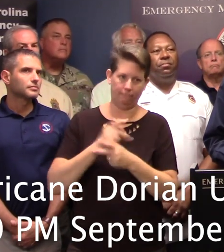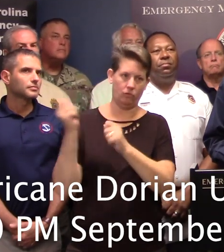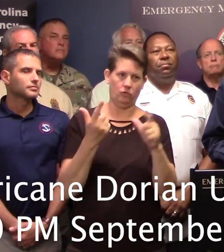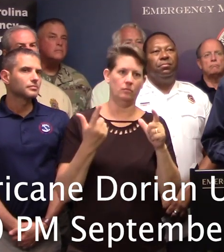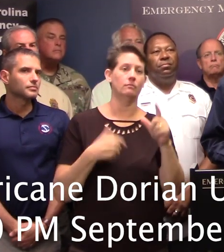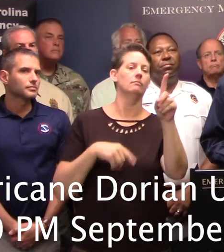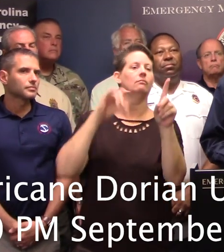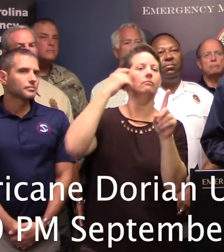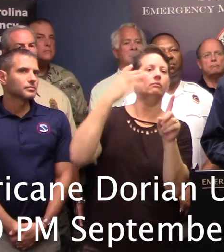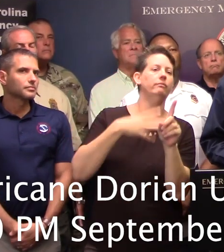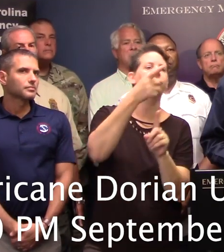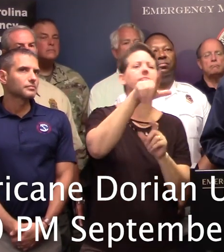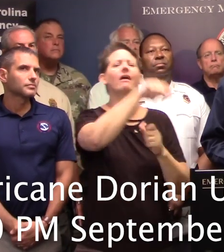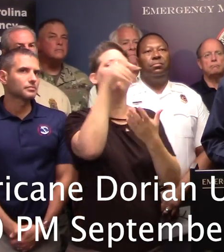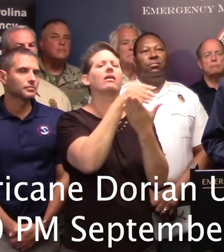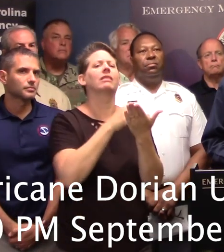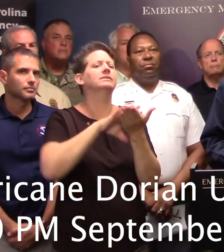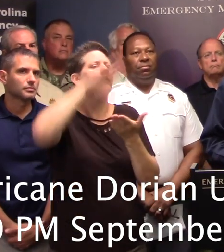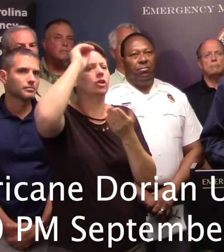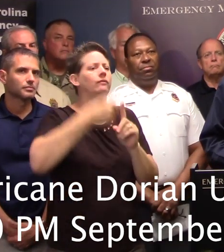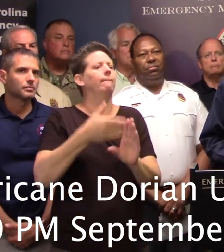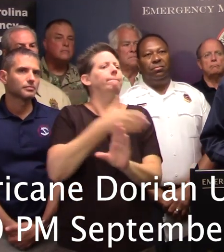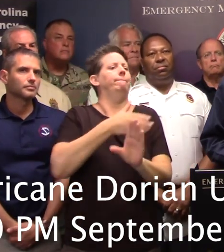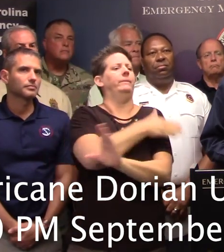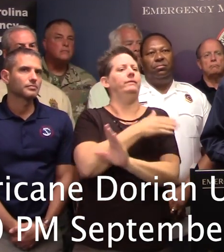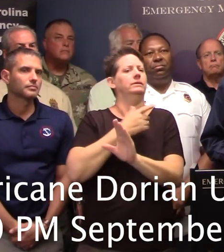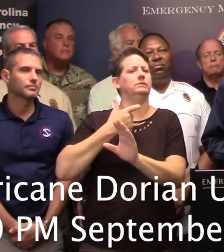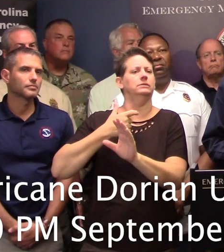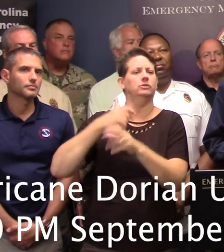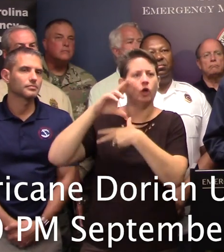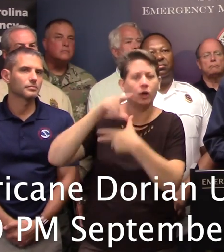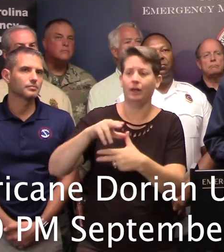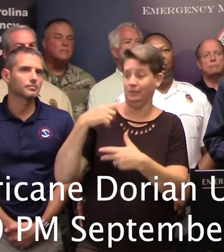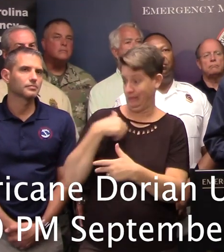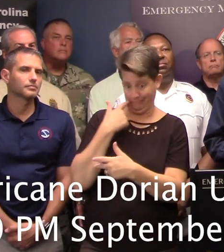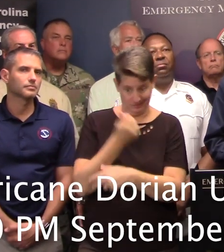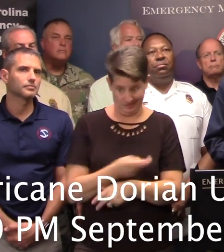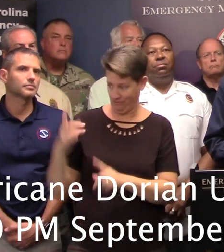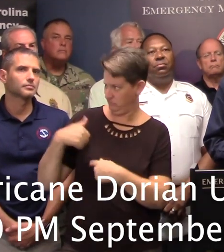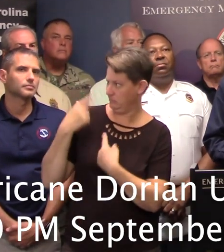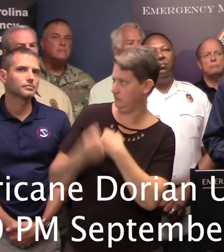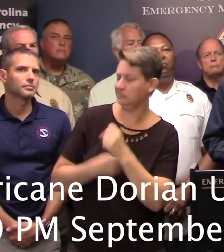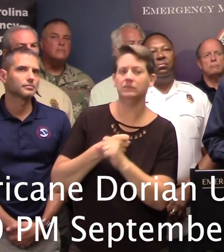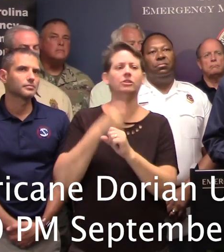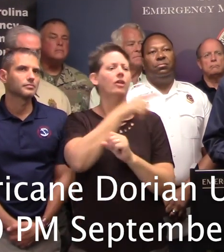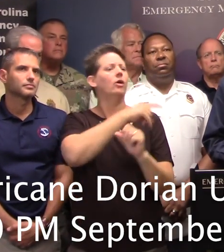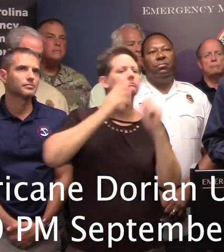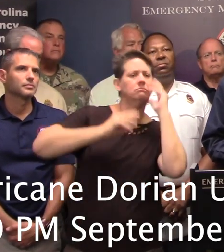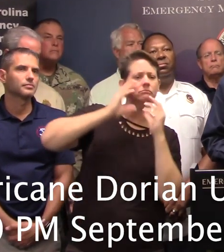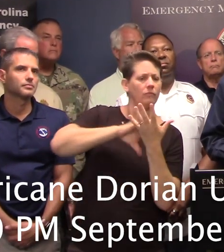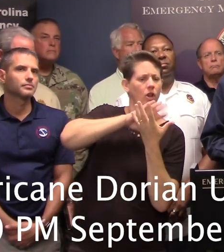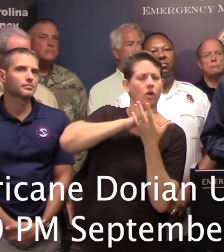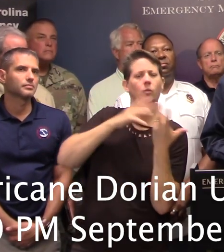Governor, what other lessons have you learned from previous storms? We've had quite a few in the last few years. What other things are you taking from that experience